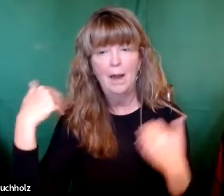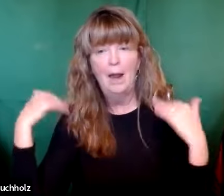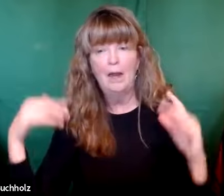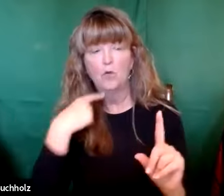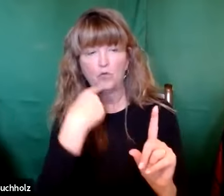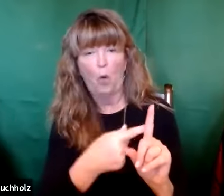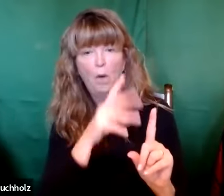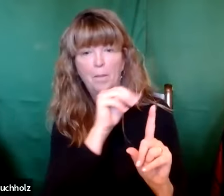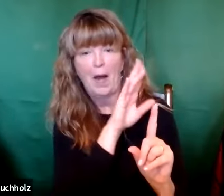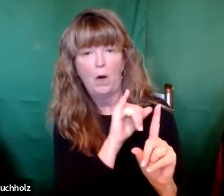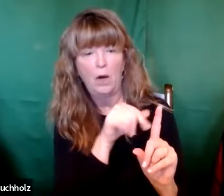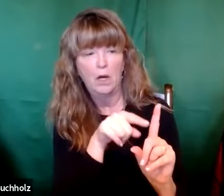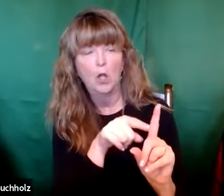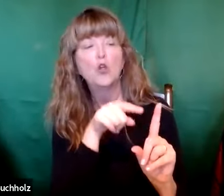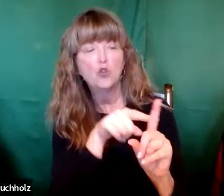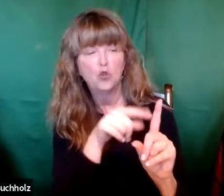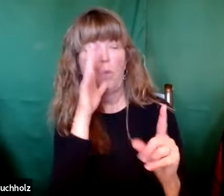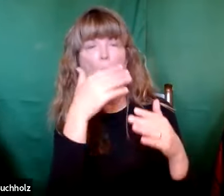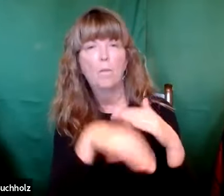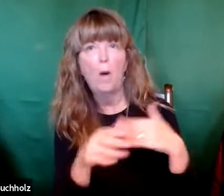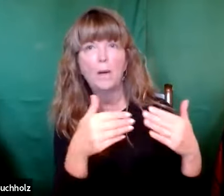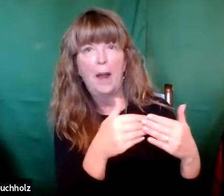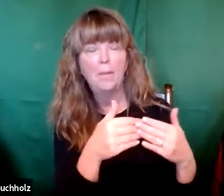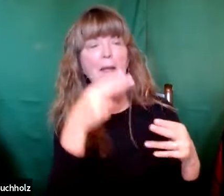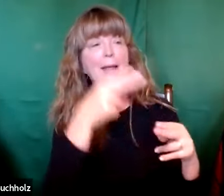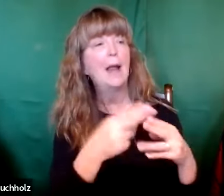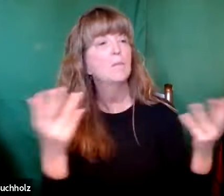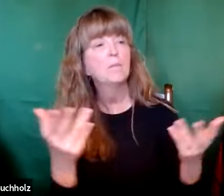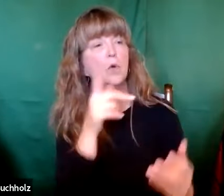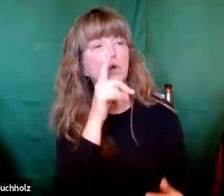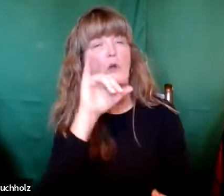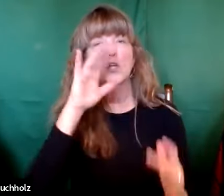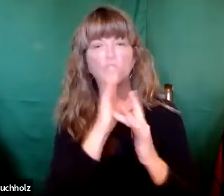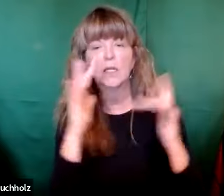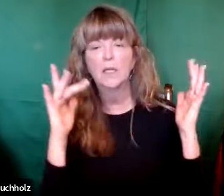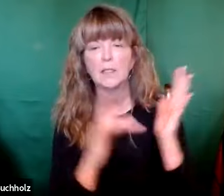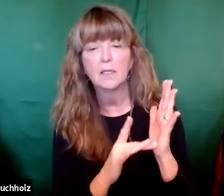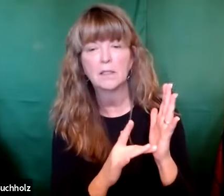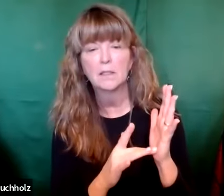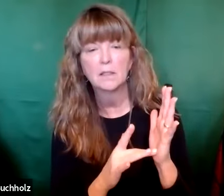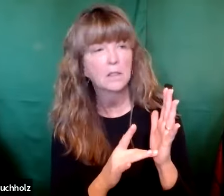If you remember the angel told Mary that you will bear a child and you will name him Jesus.